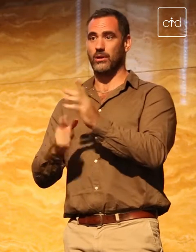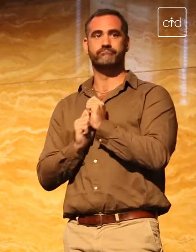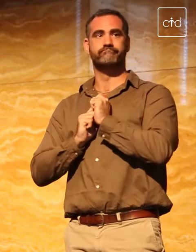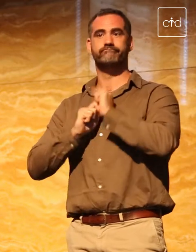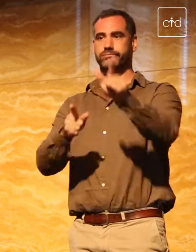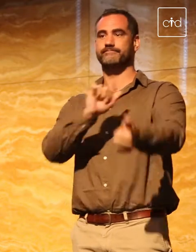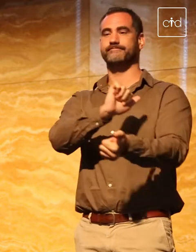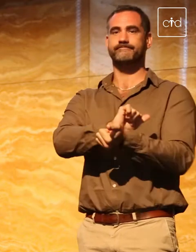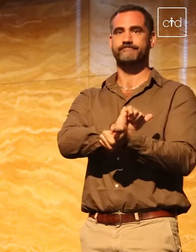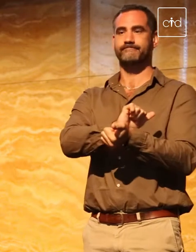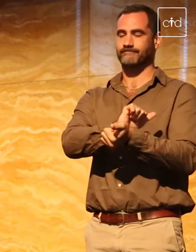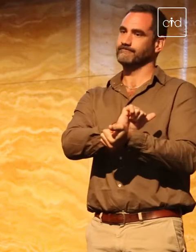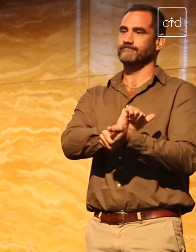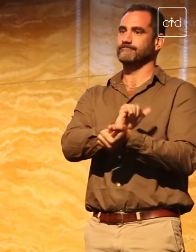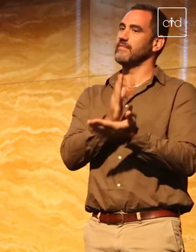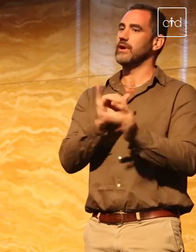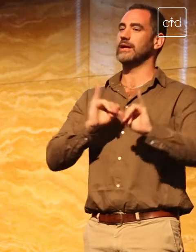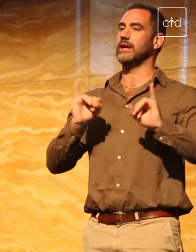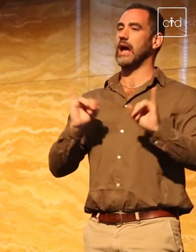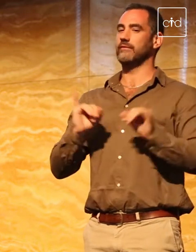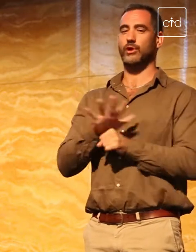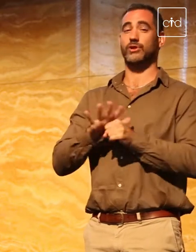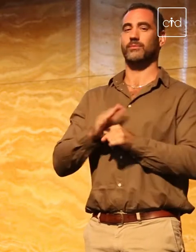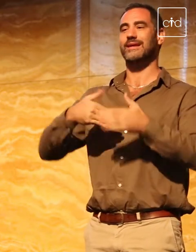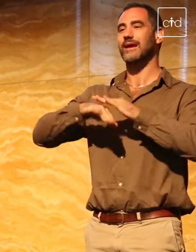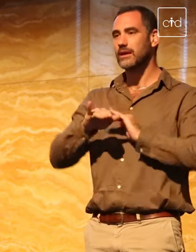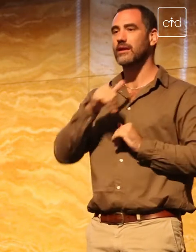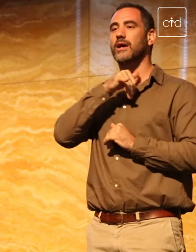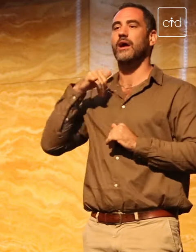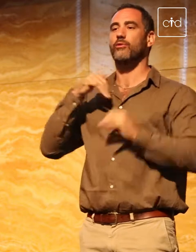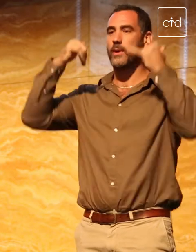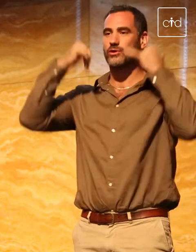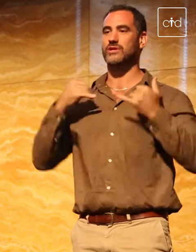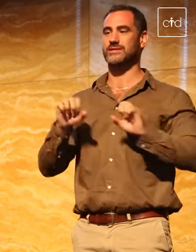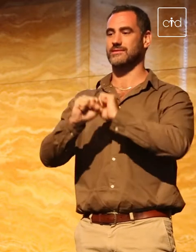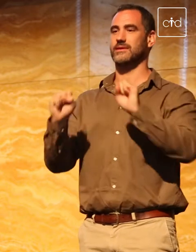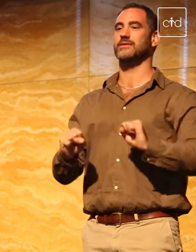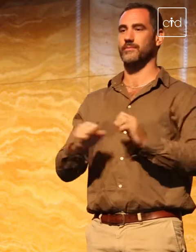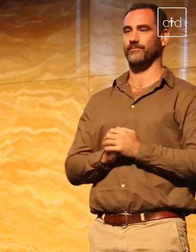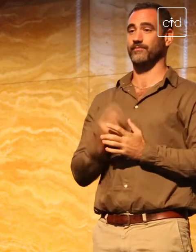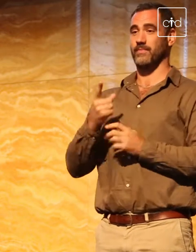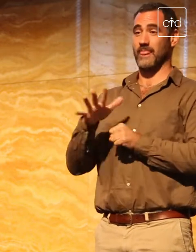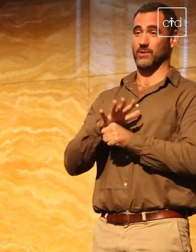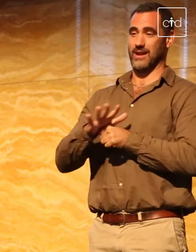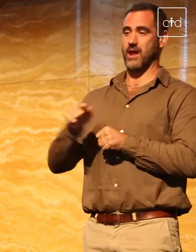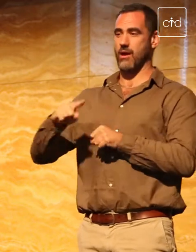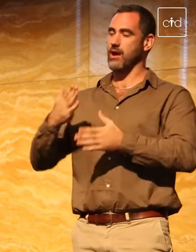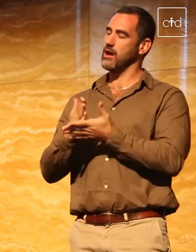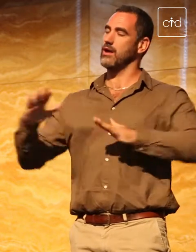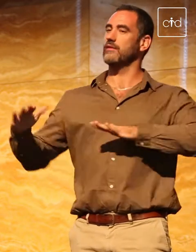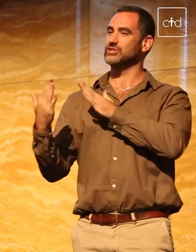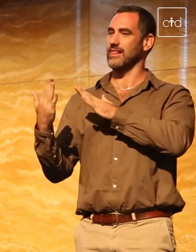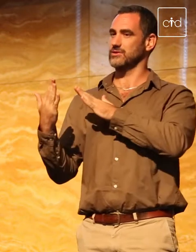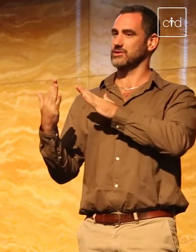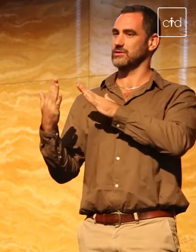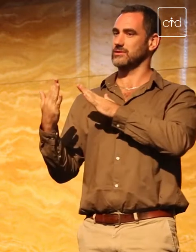I think, in very adverse circumstances in our justice system. Justice is one of the areas of challenge. Education.